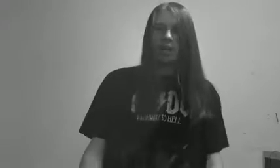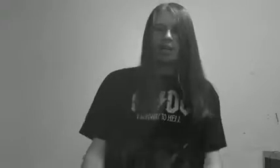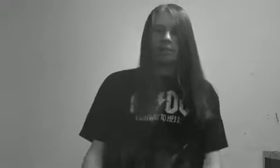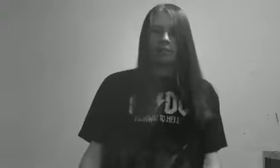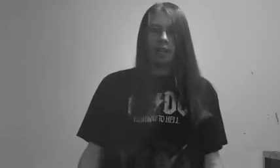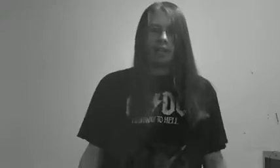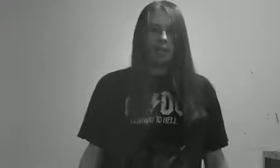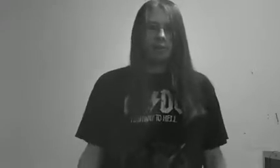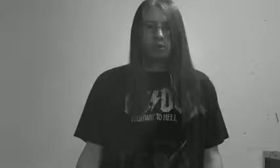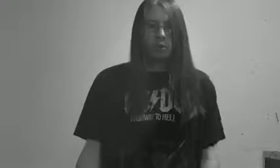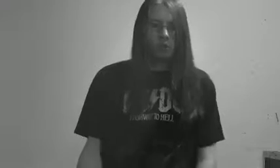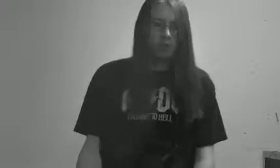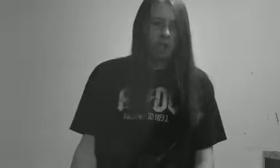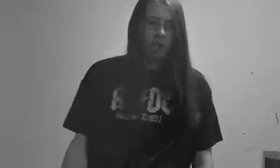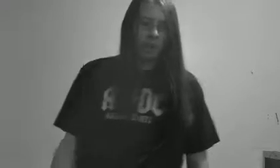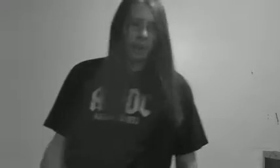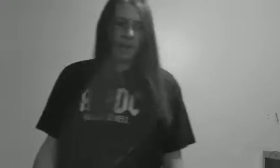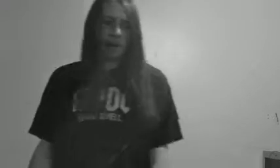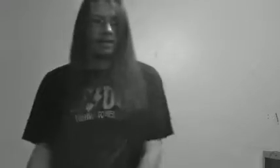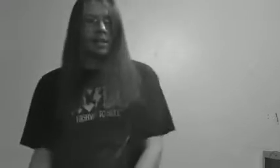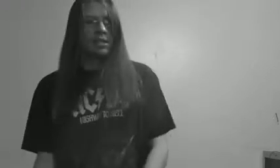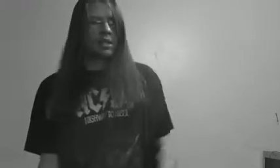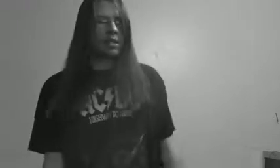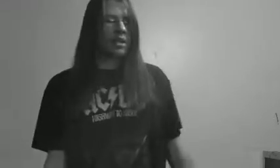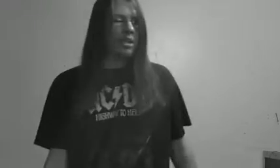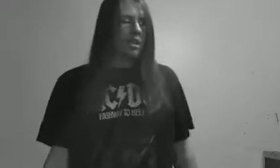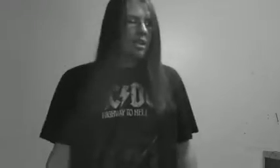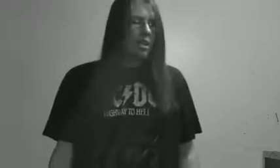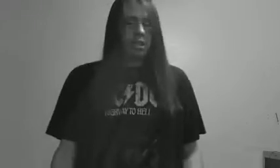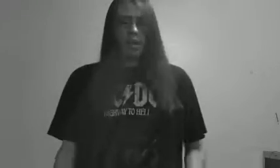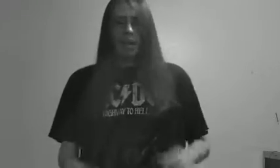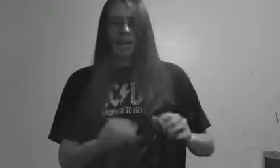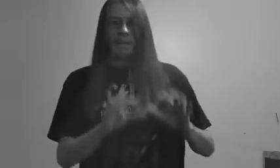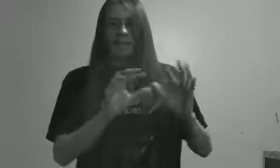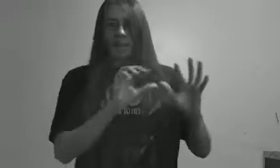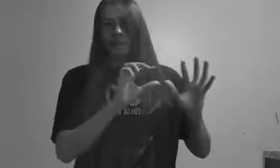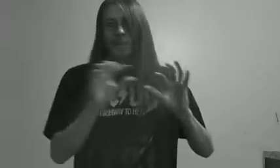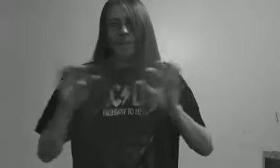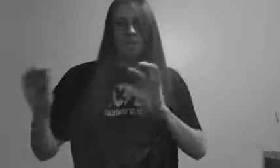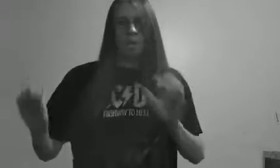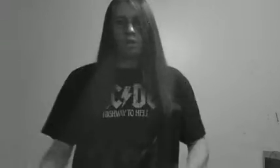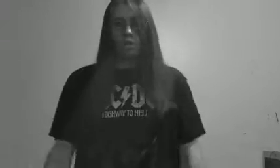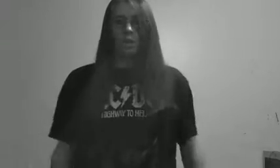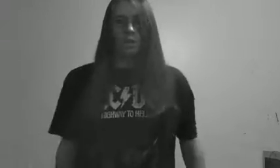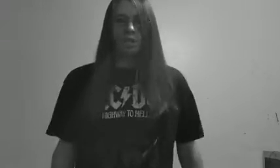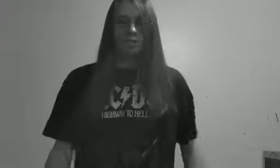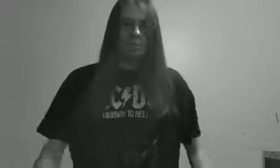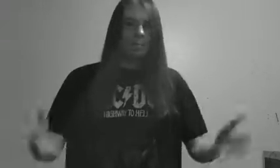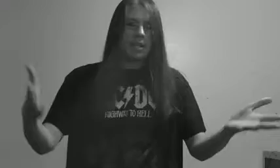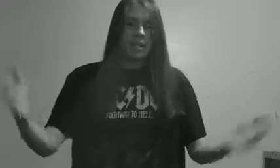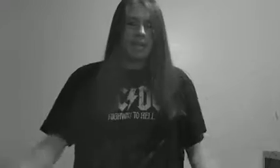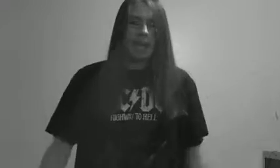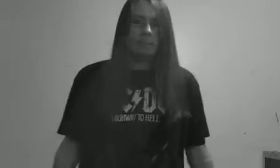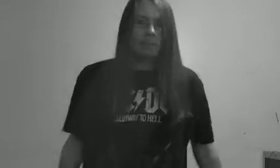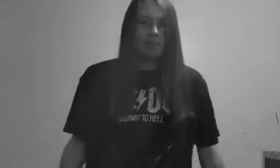doing like, like if I was doing a song by Marilyn Manson and y'all had the name of that song on there or something, something like that. But